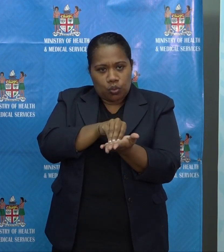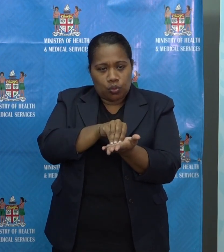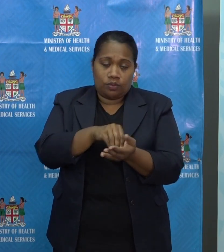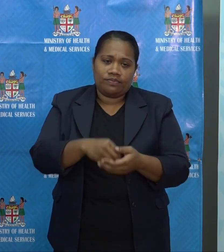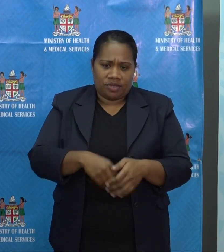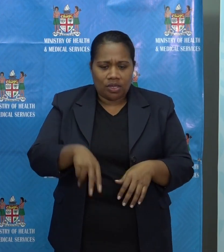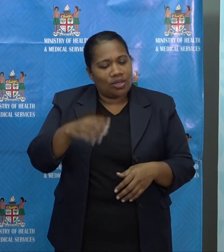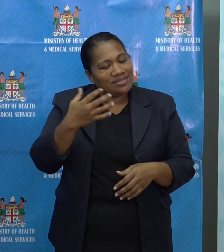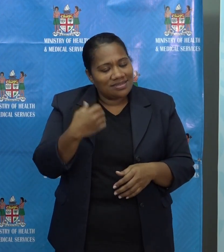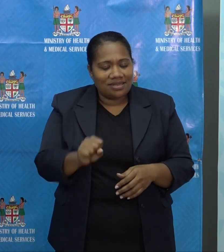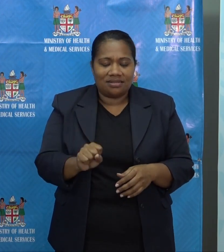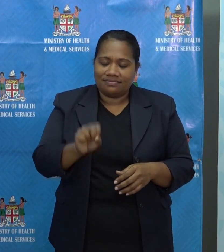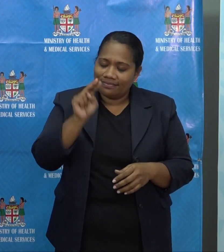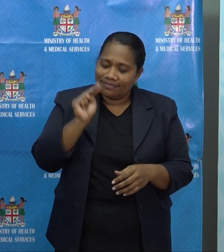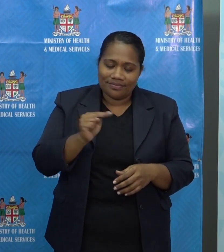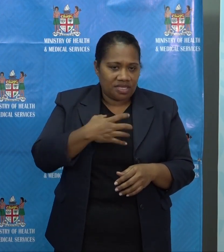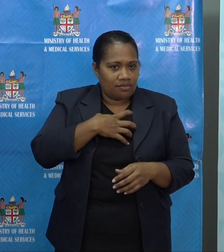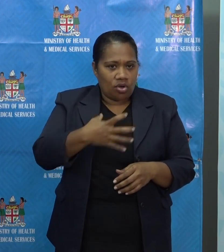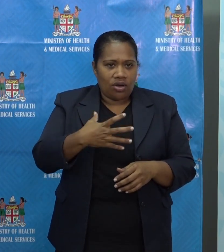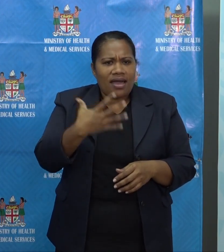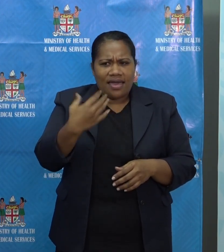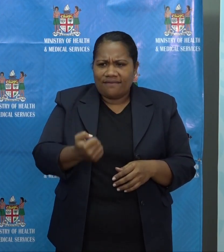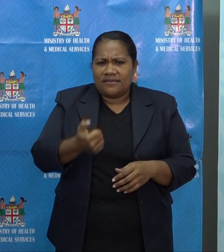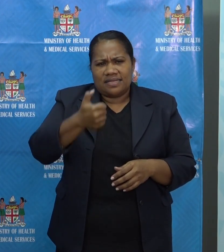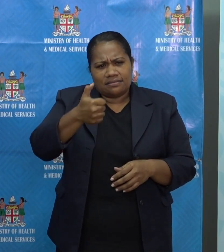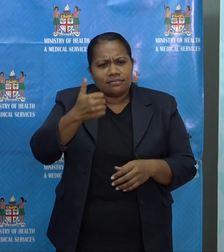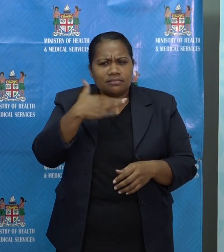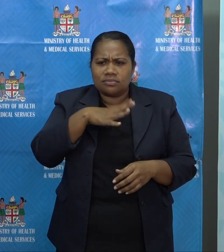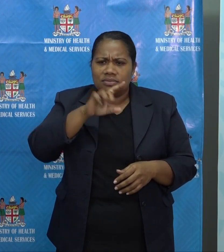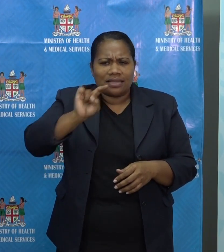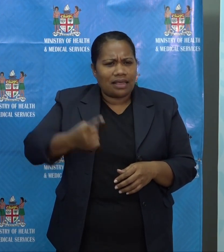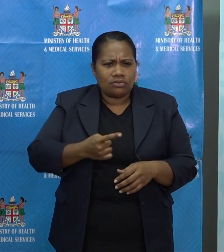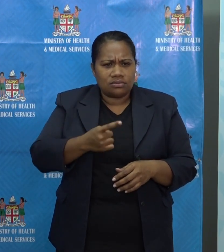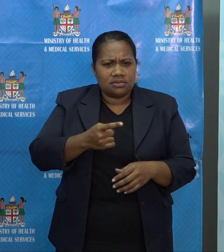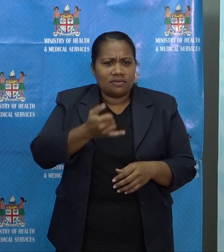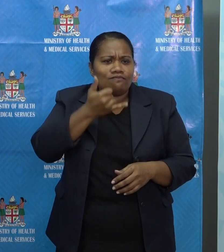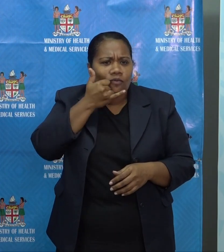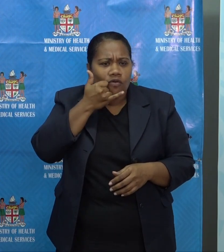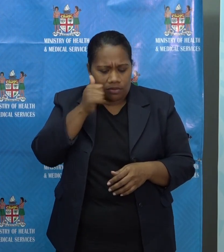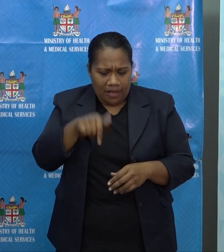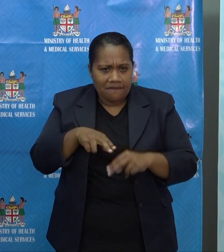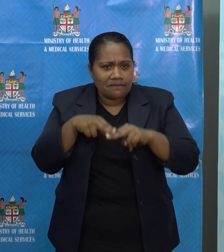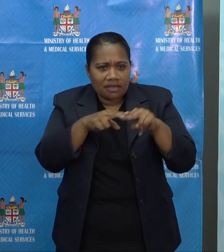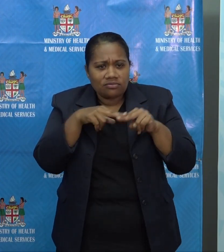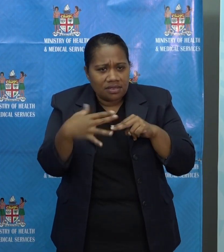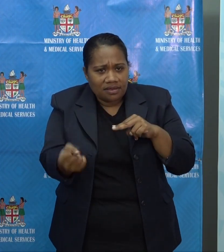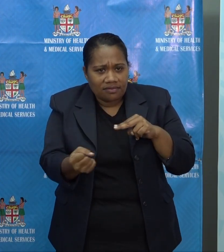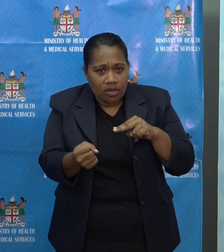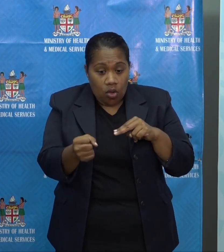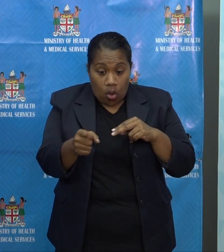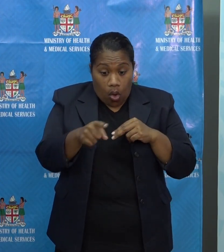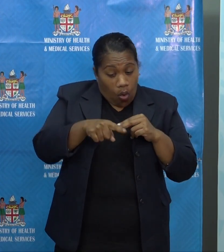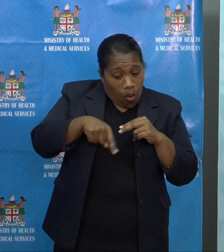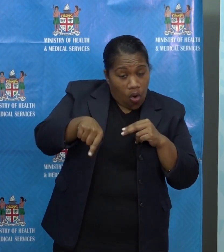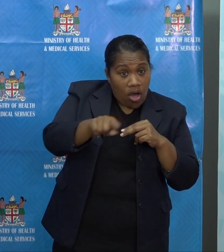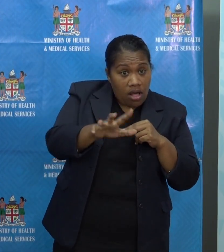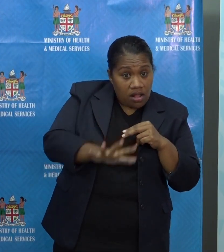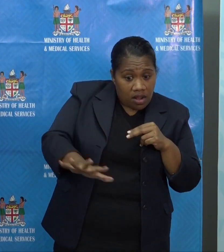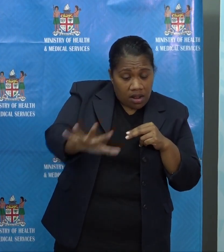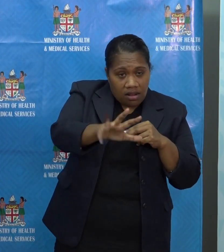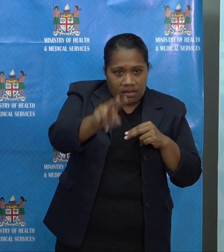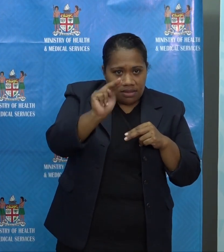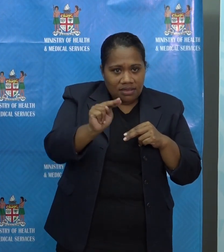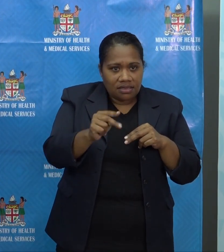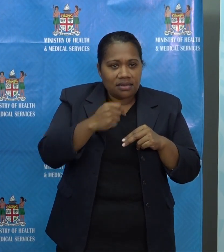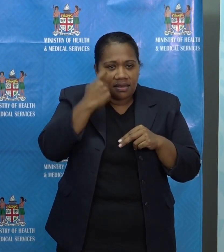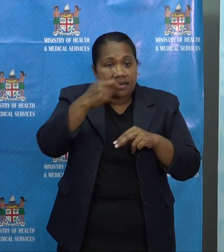understand there's about 600,000 smartphones in Fiji. Every one of them need to have the CAF Fiji app loaded